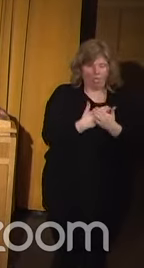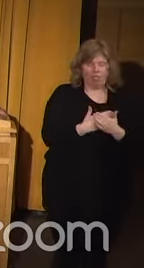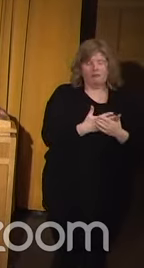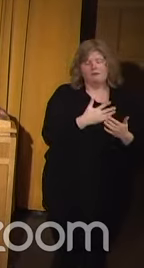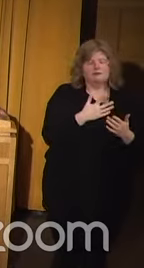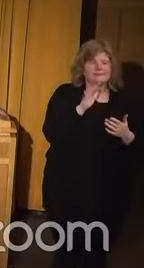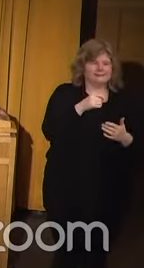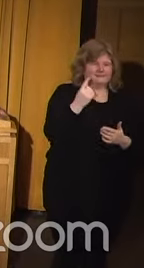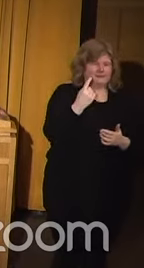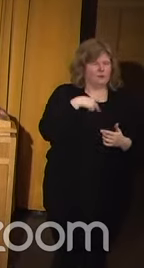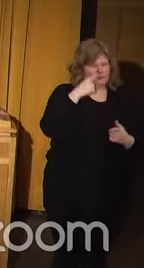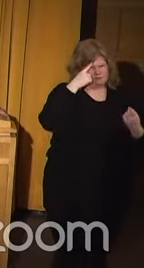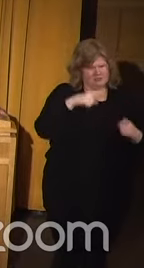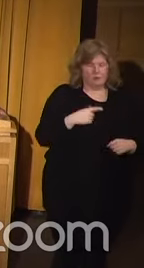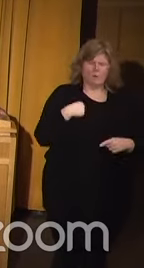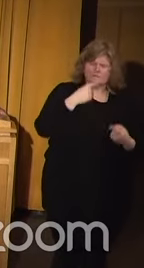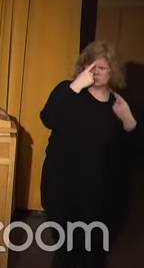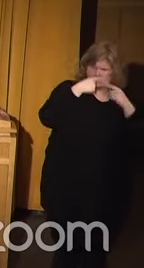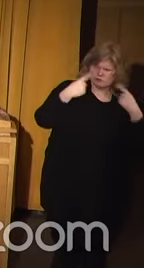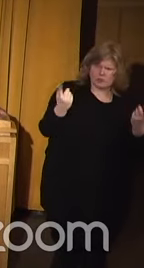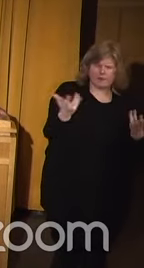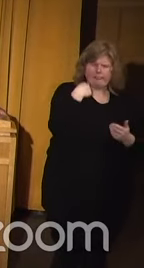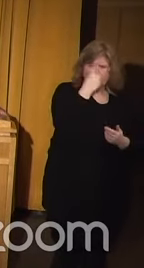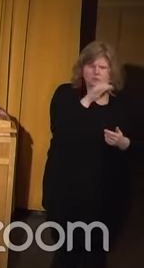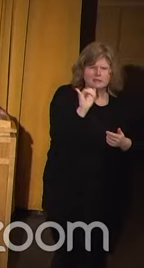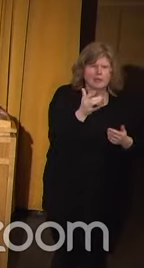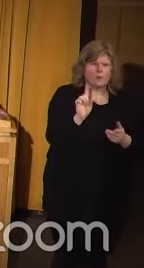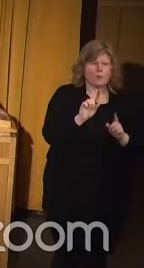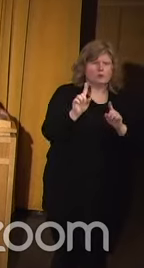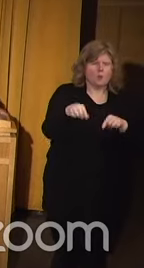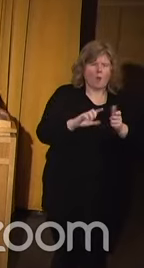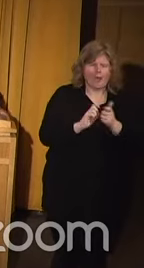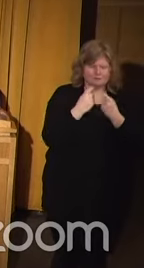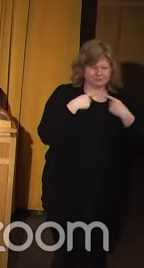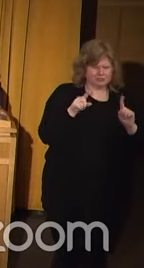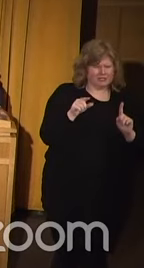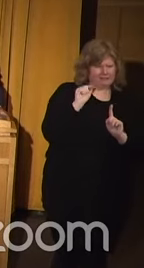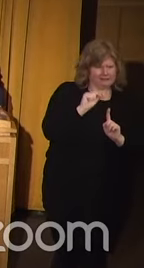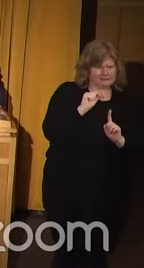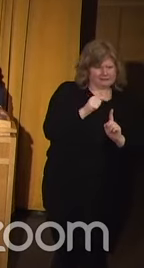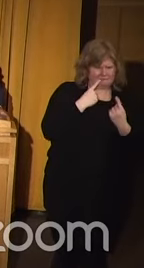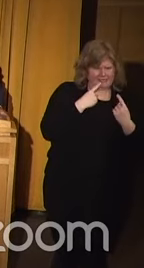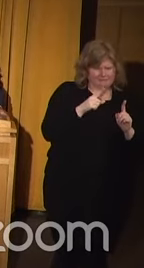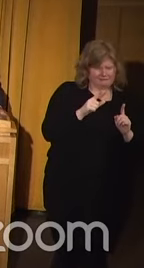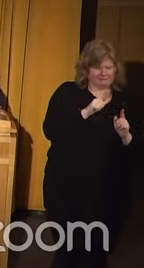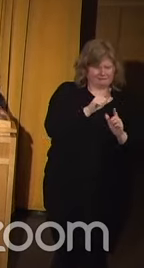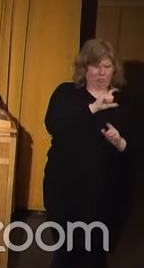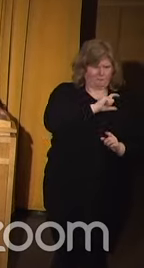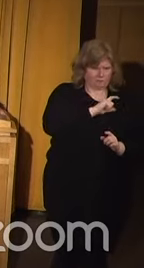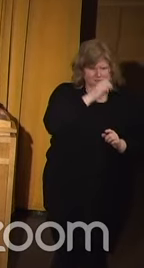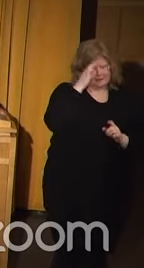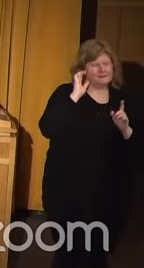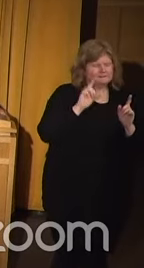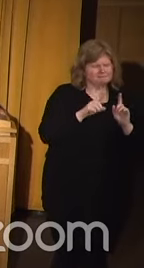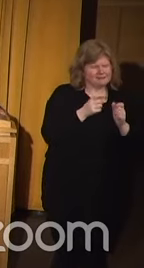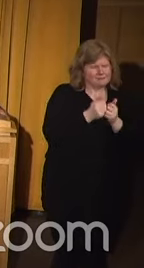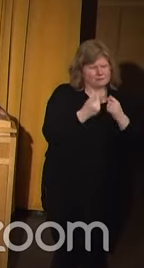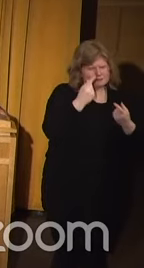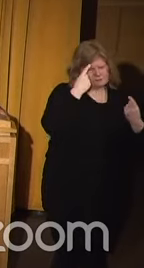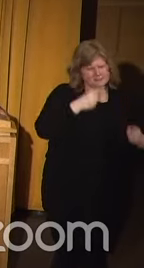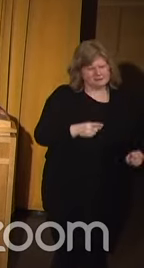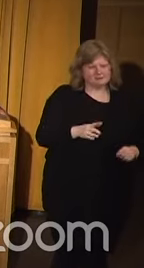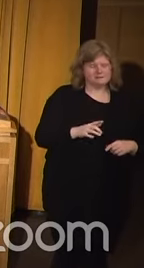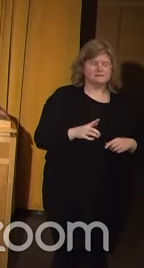that everyone agrees with. We may disagree about what it looks like or where you go or how you achieve it, but everyone agrees in that principle, and that is our